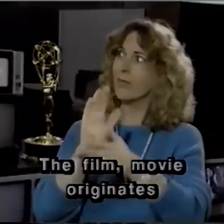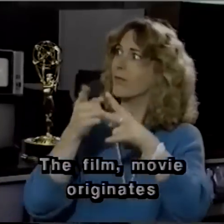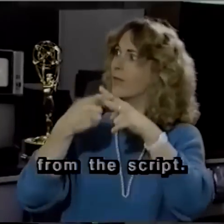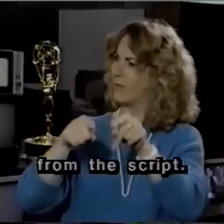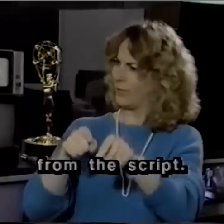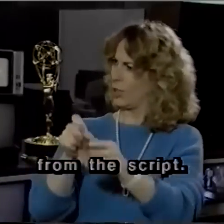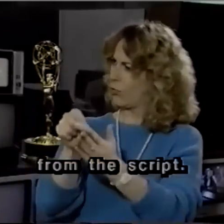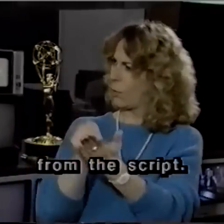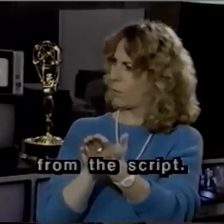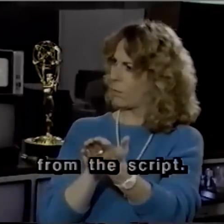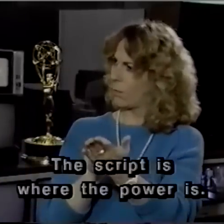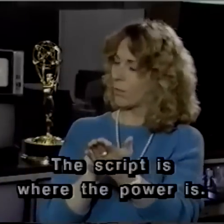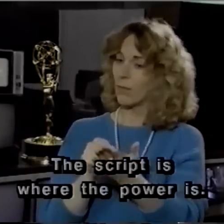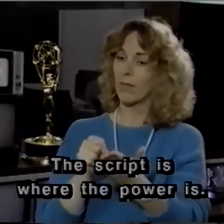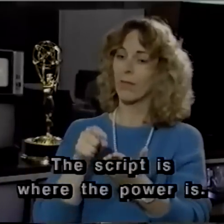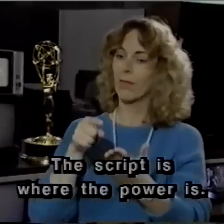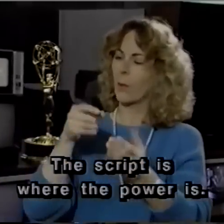from the script. The script is where the power is.